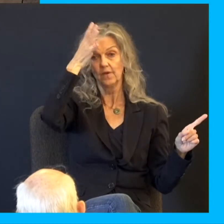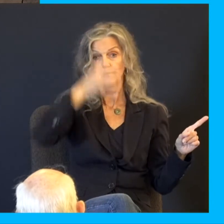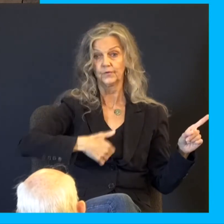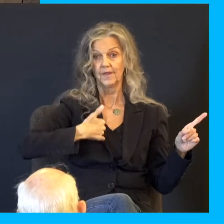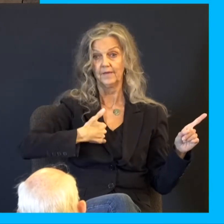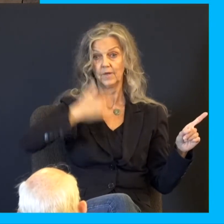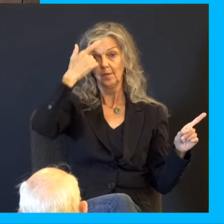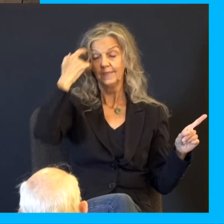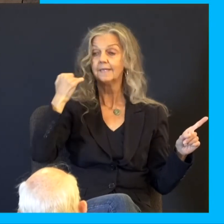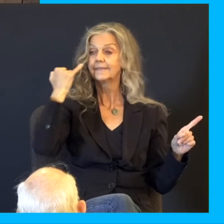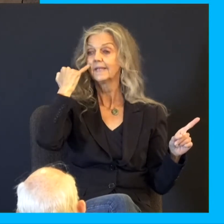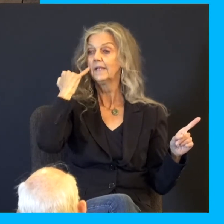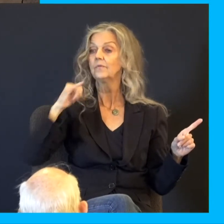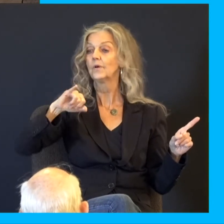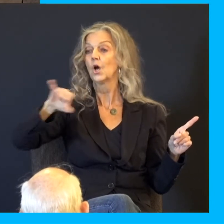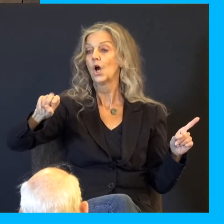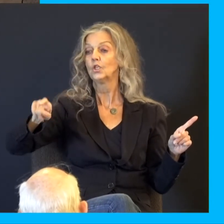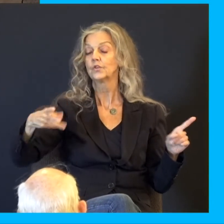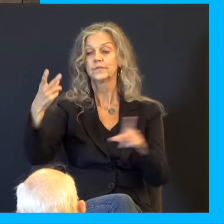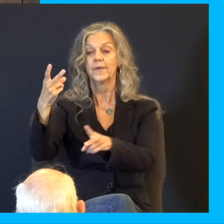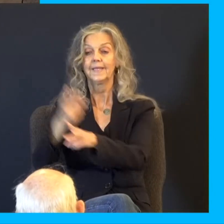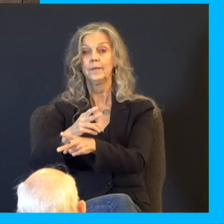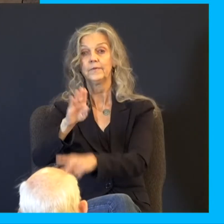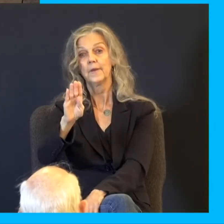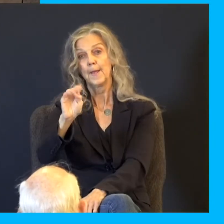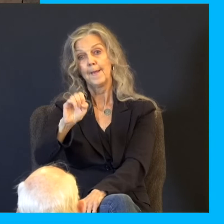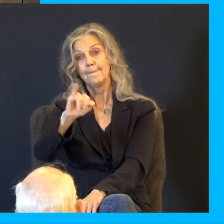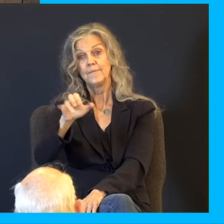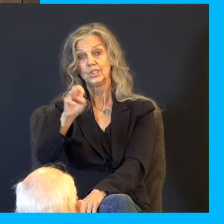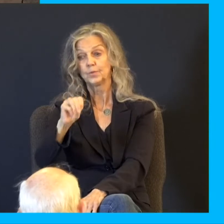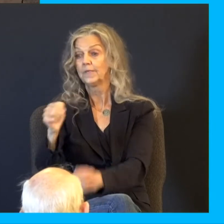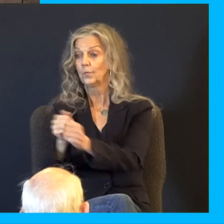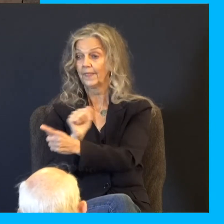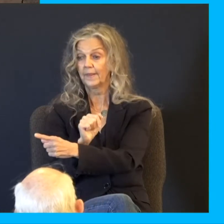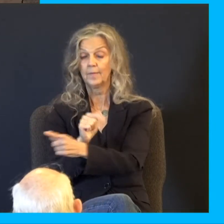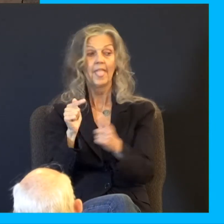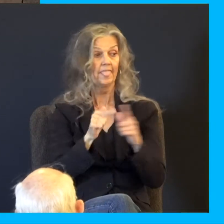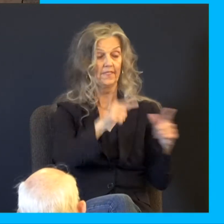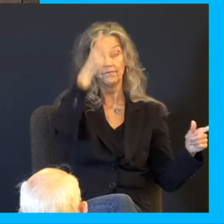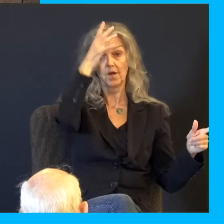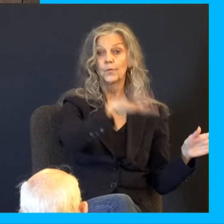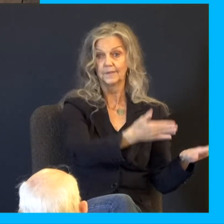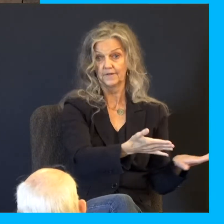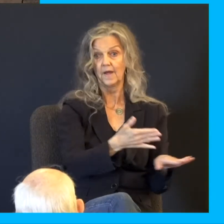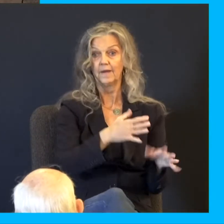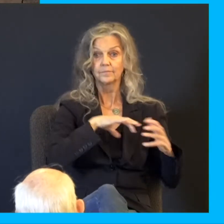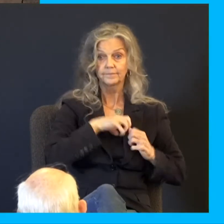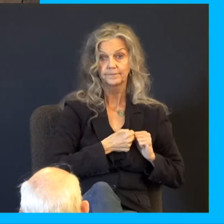The lad cannot leave his father. If he should leave his father, his father would die. And thou saidst, verse 23, unto thy servants, Accept your